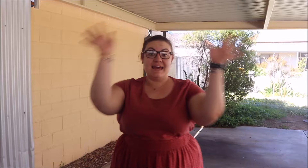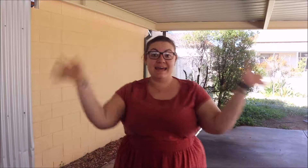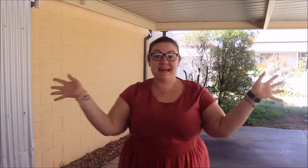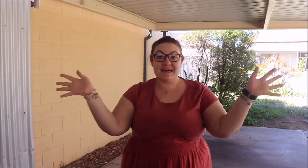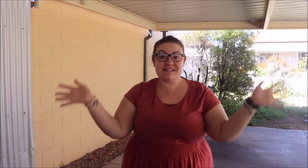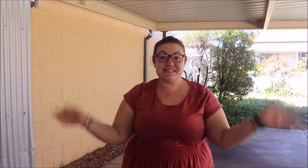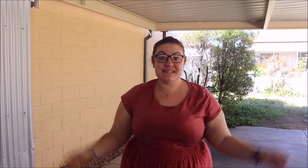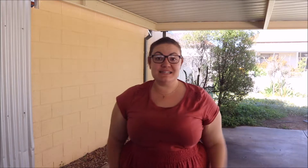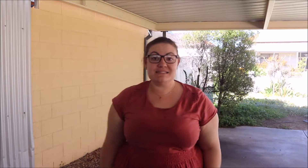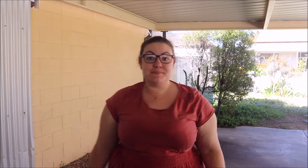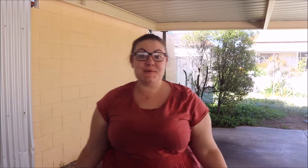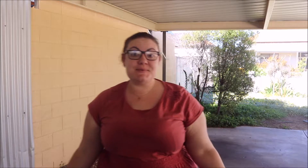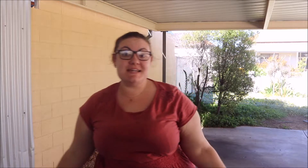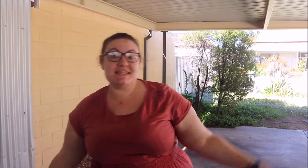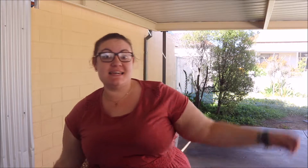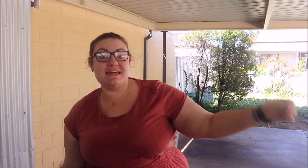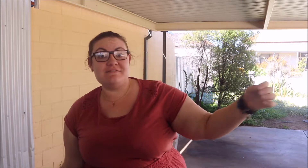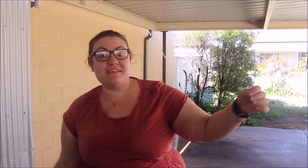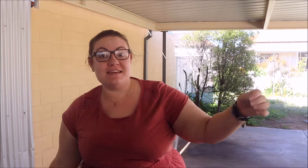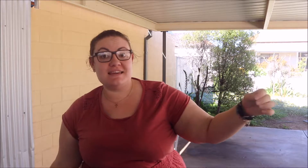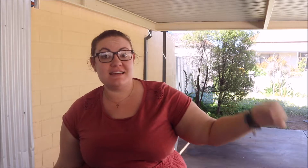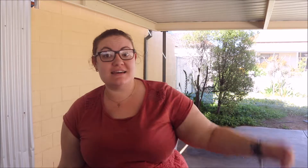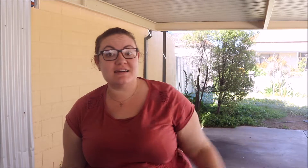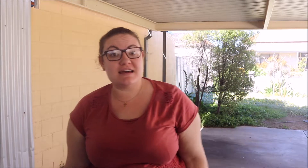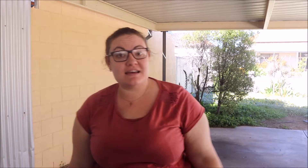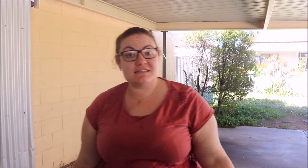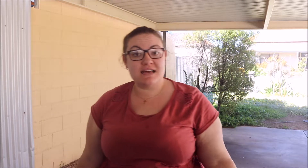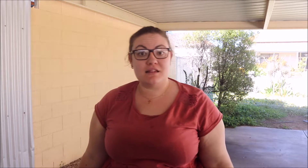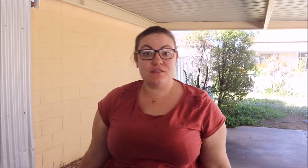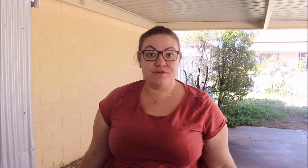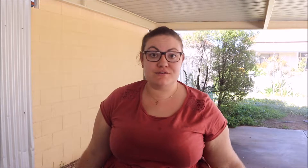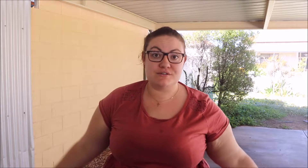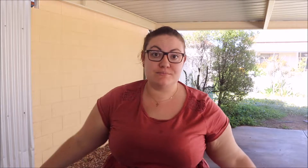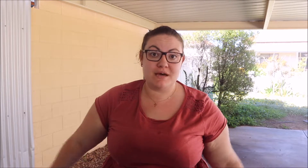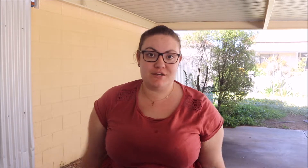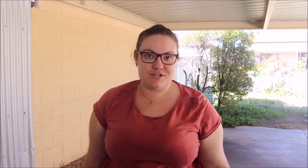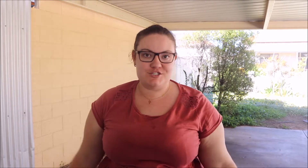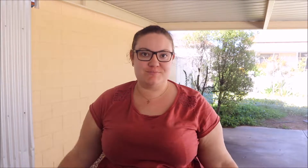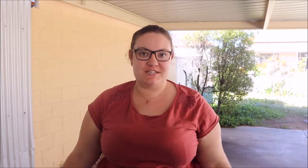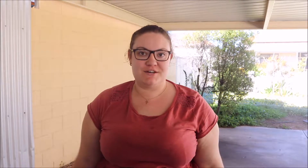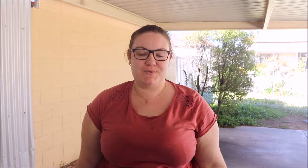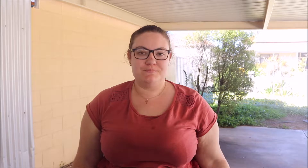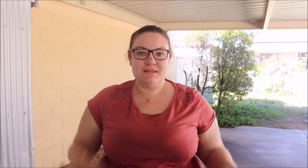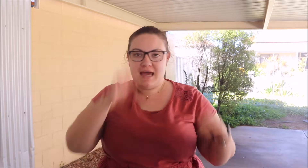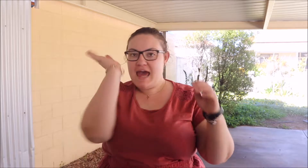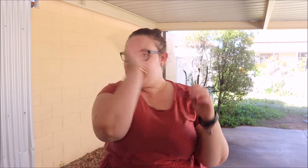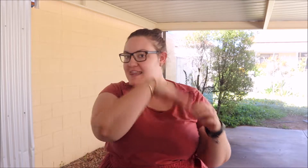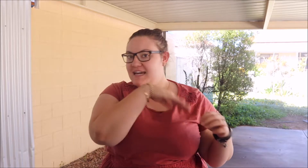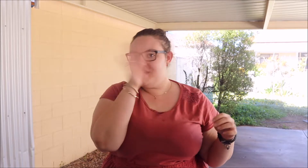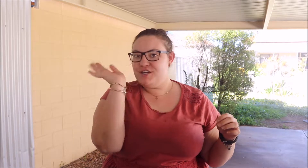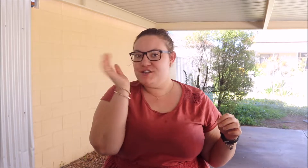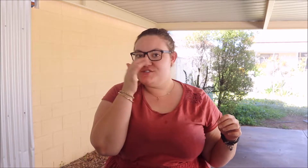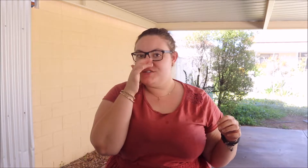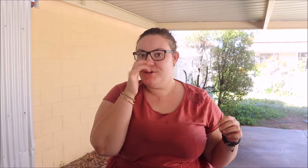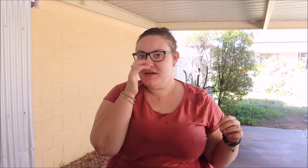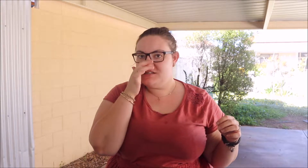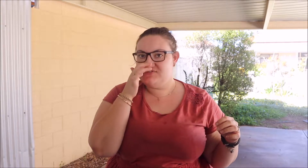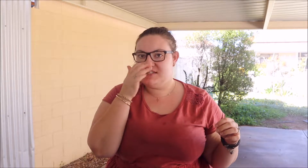Hey guys, it is MoenReefTV here and hello to my YouTube channel. Thank you so much for